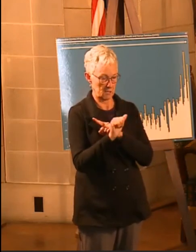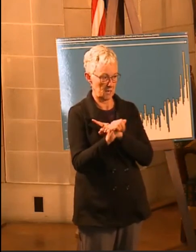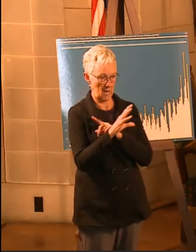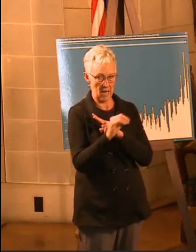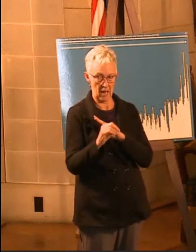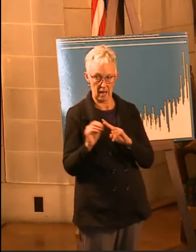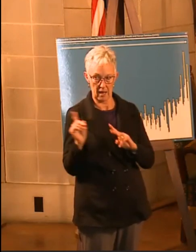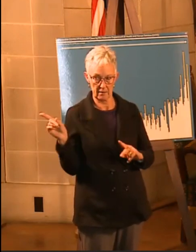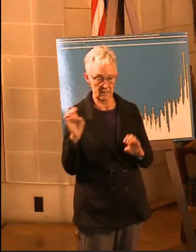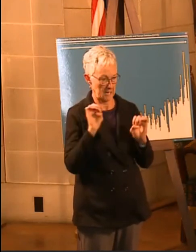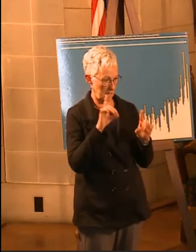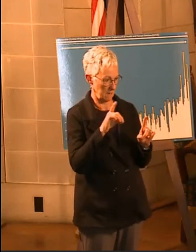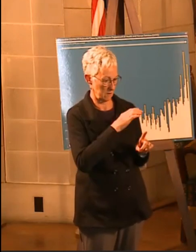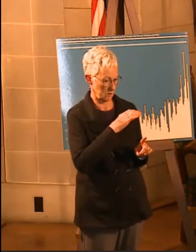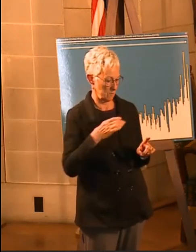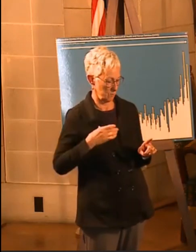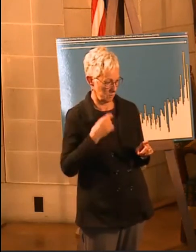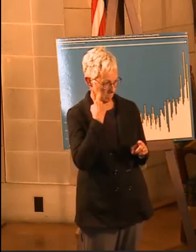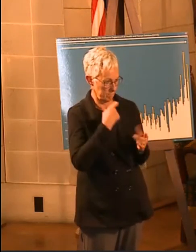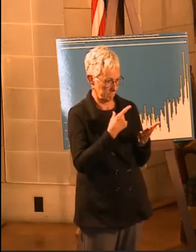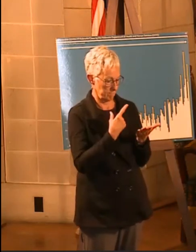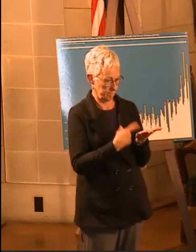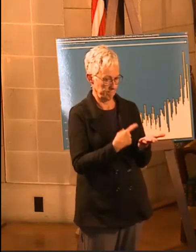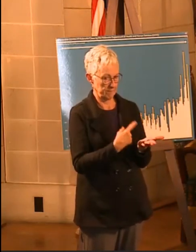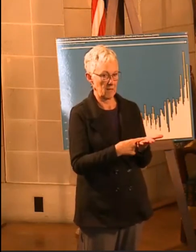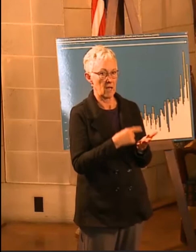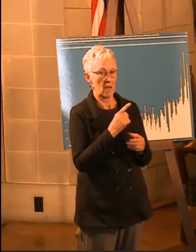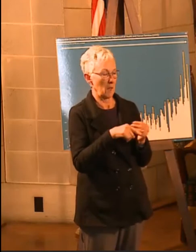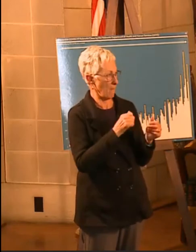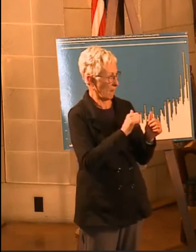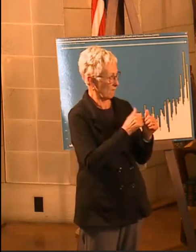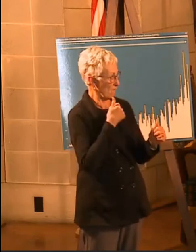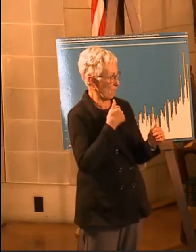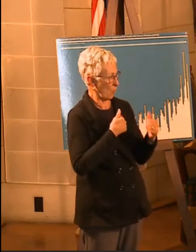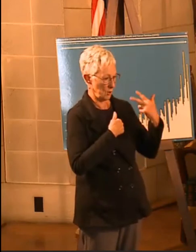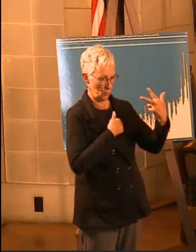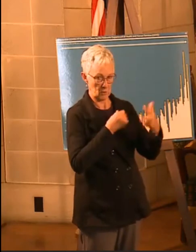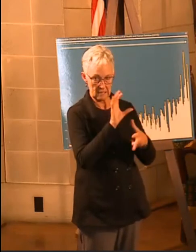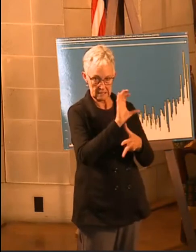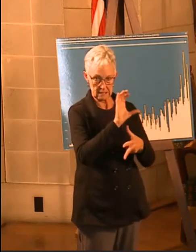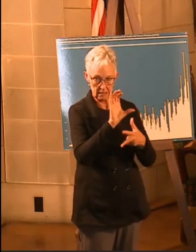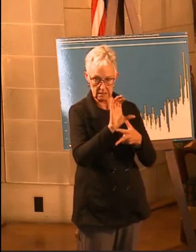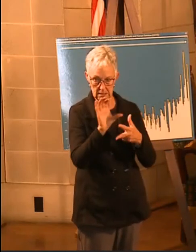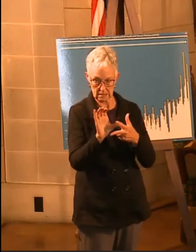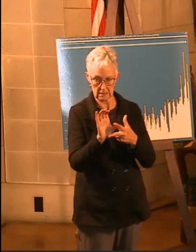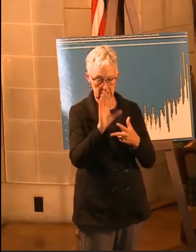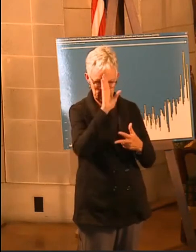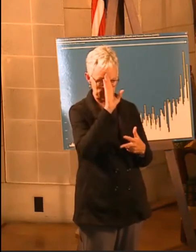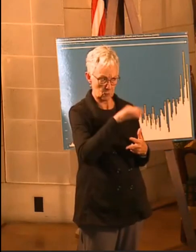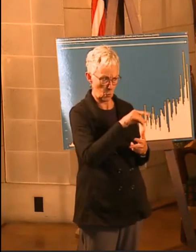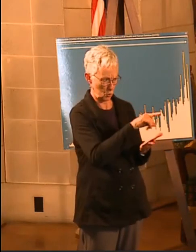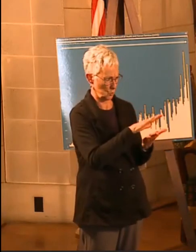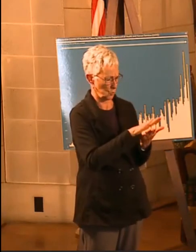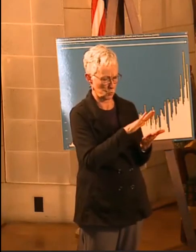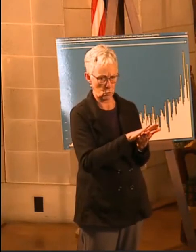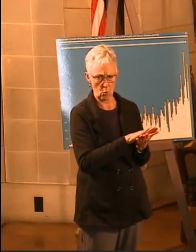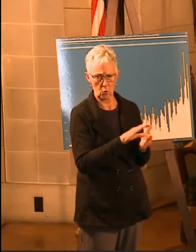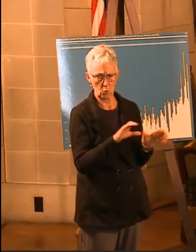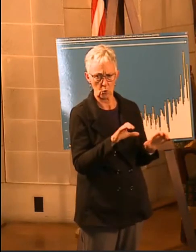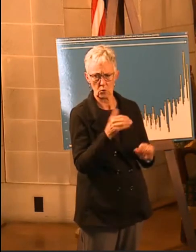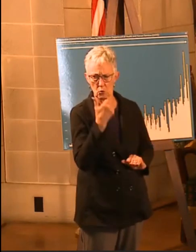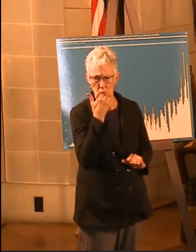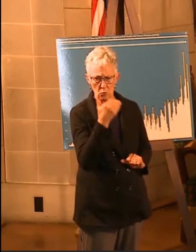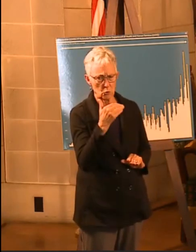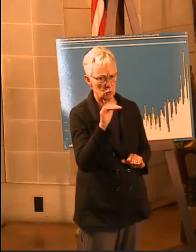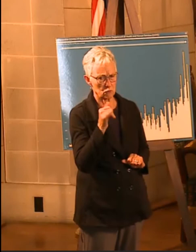regard to schools and making sure that we avoid the three C's here. Because I do think our schools have done a tremendous job. was just in Grand Island